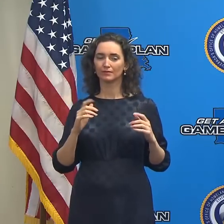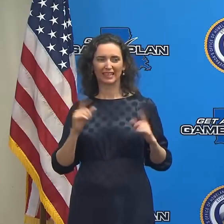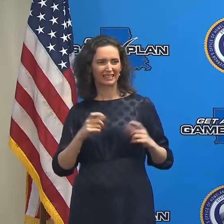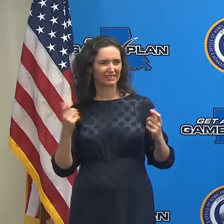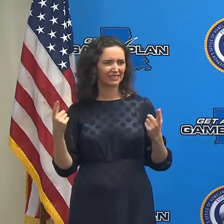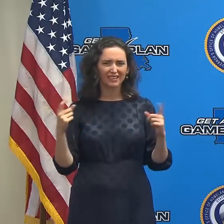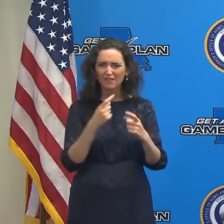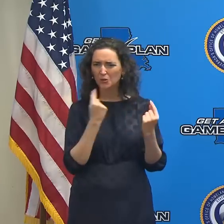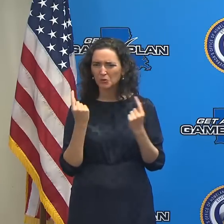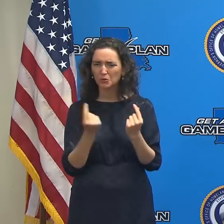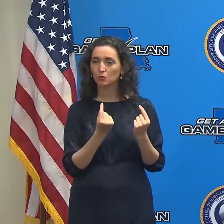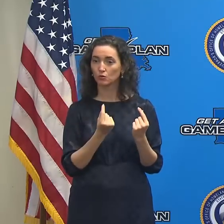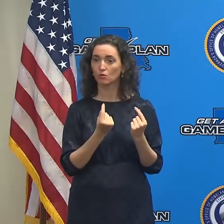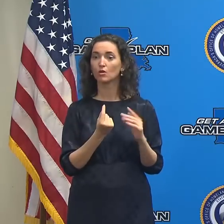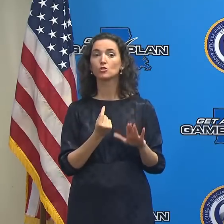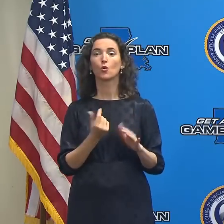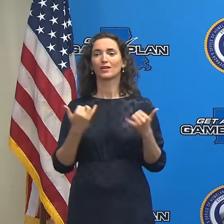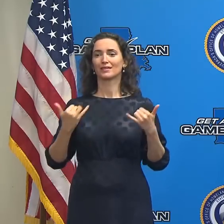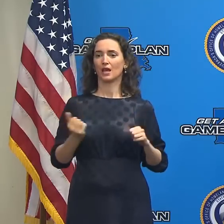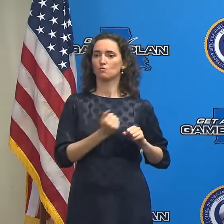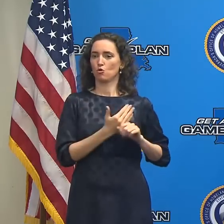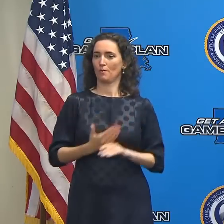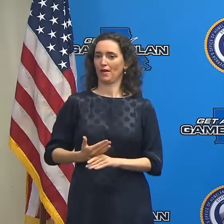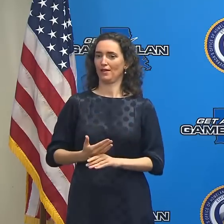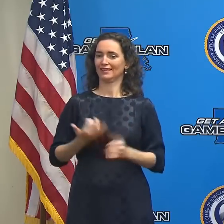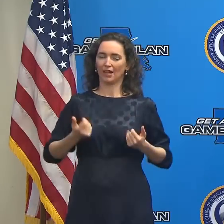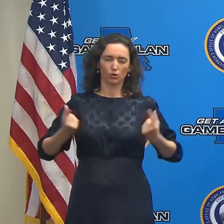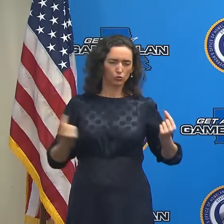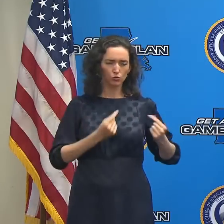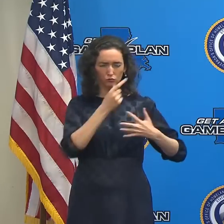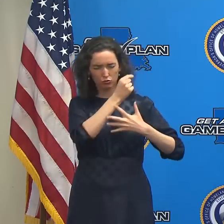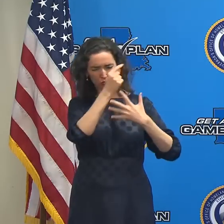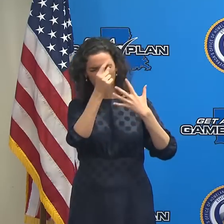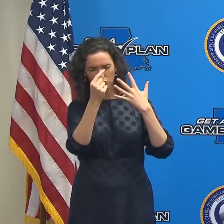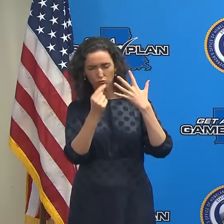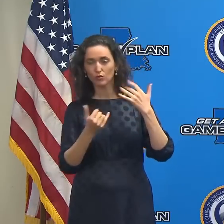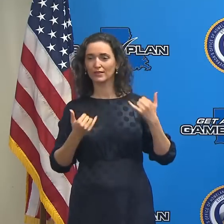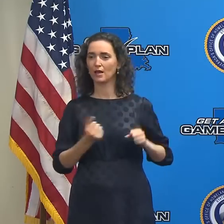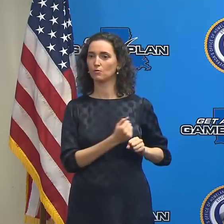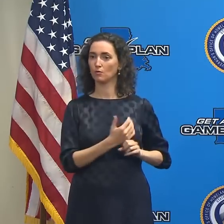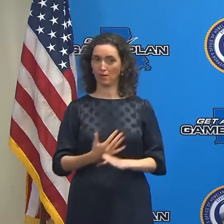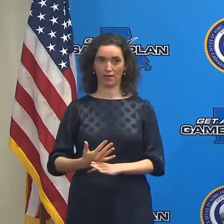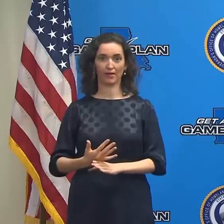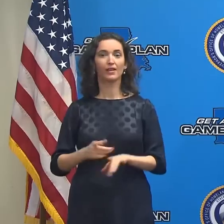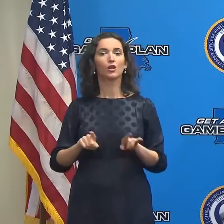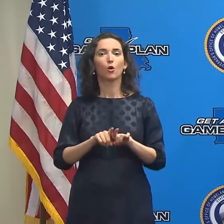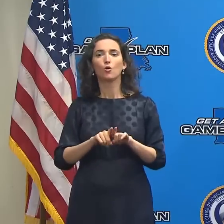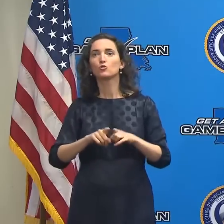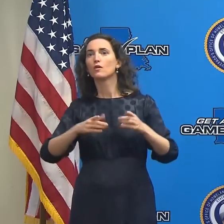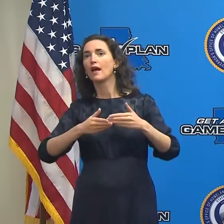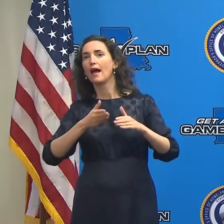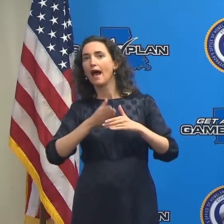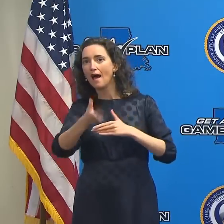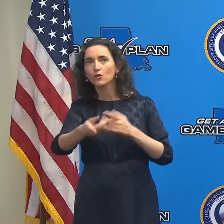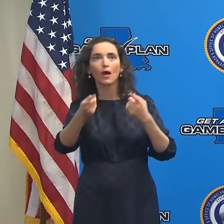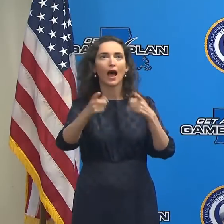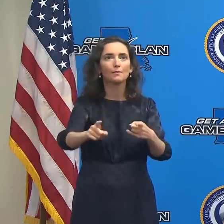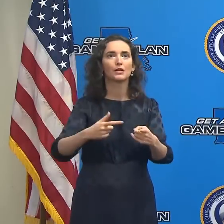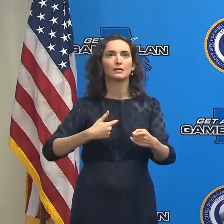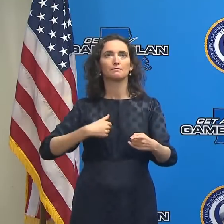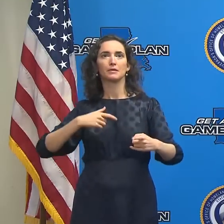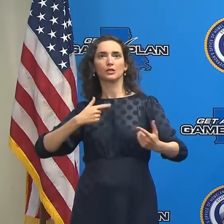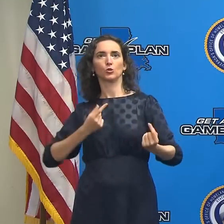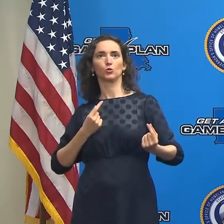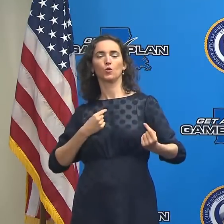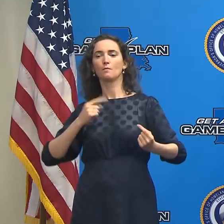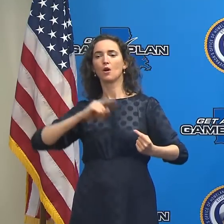So let's, let's all do what we can to be prepared. Uh, and then let's respond as intelligently as we can and as safely as we